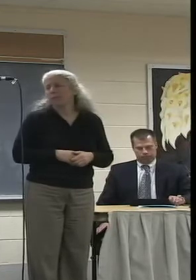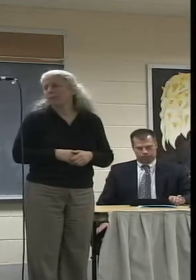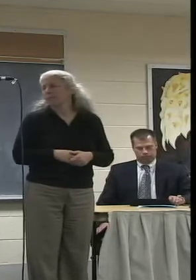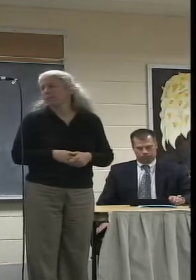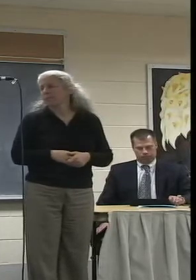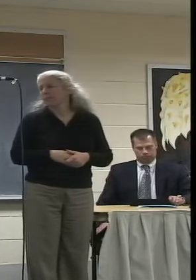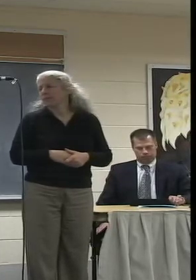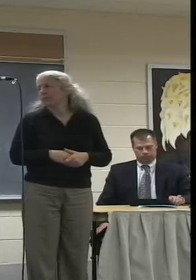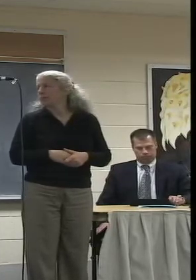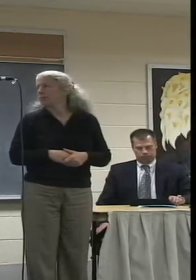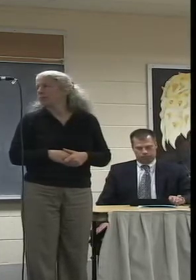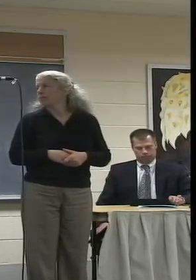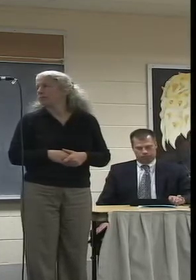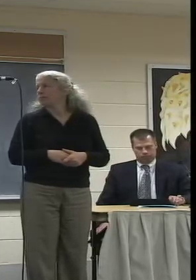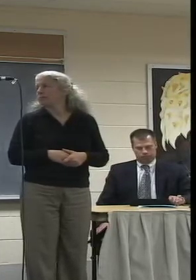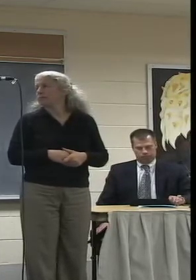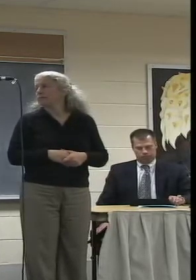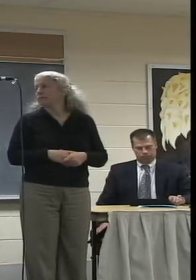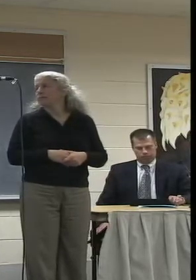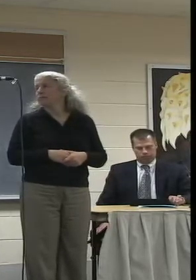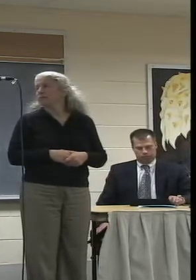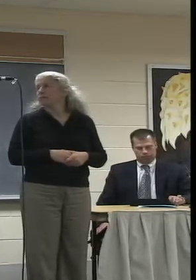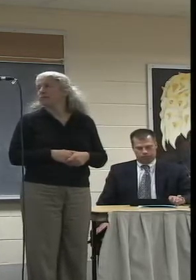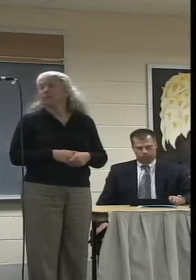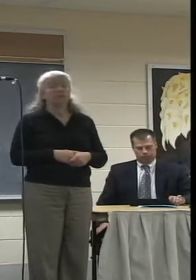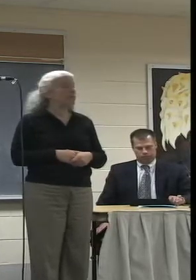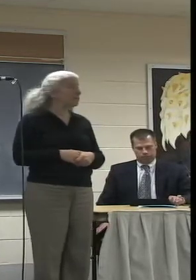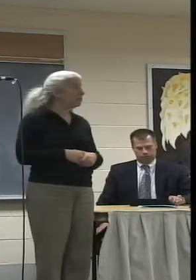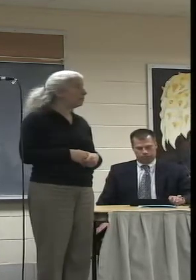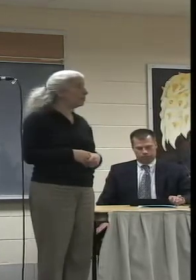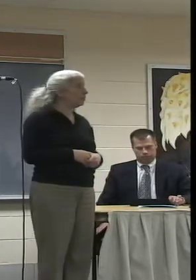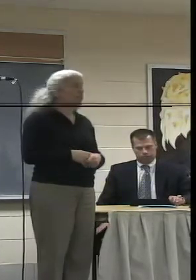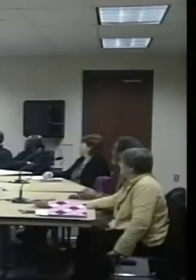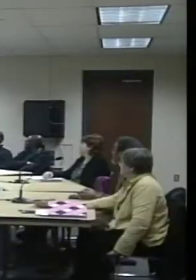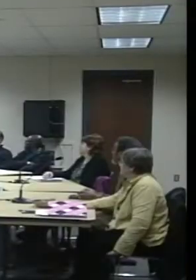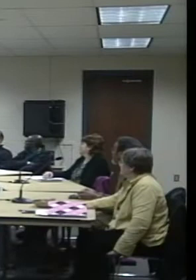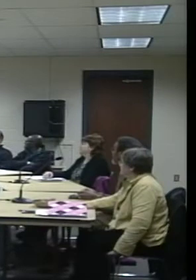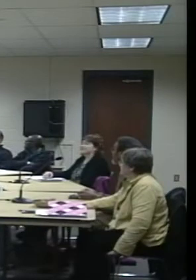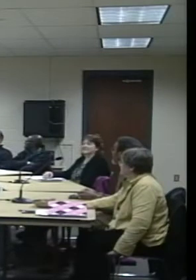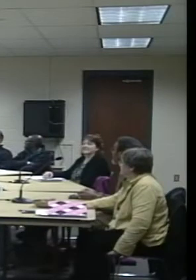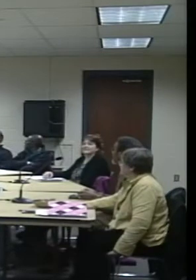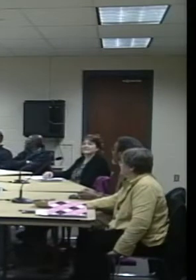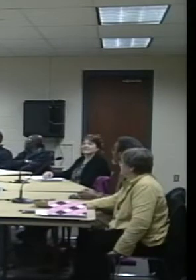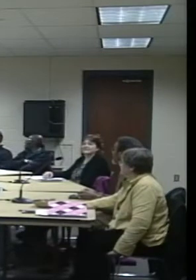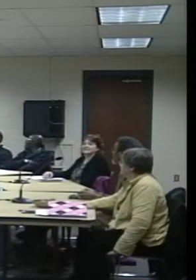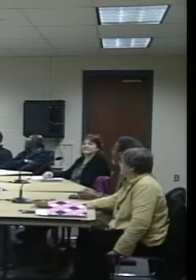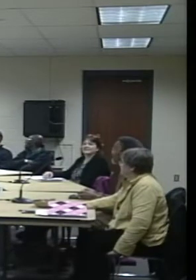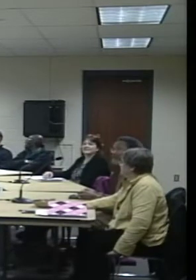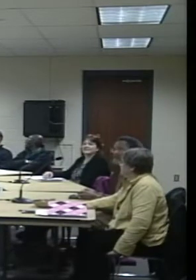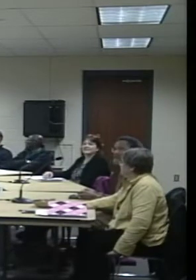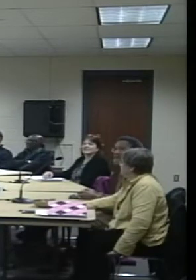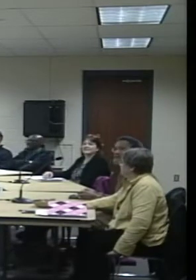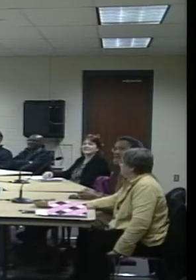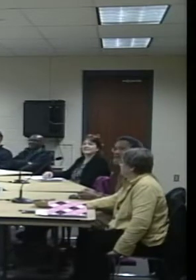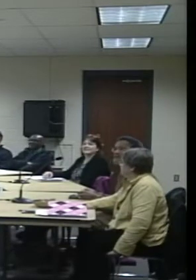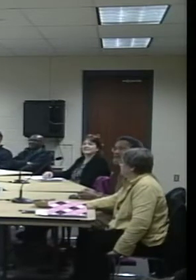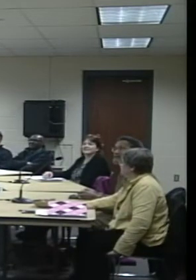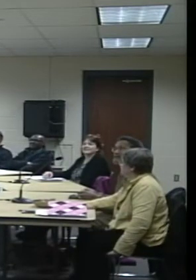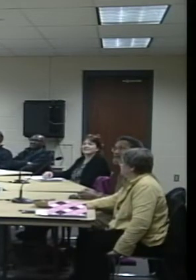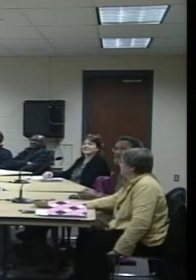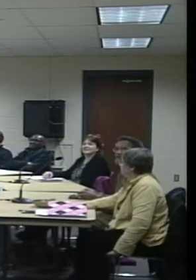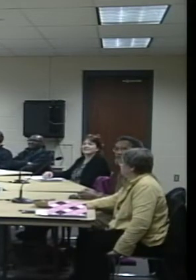Thank you. Okay. I think I saw Lee Bailey in the audience as Lee, but she left.